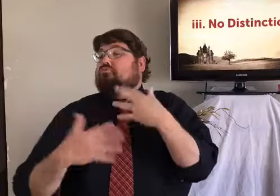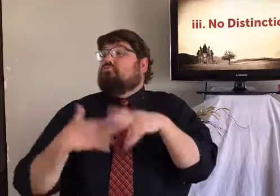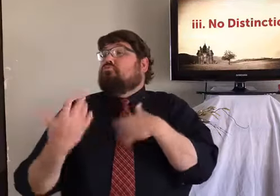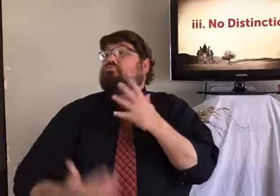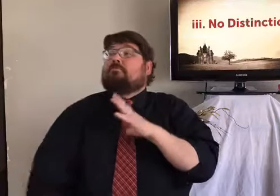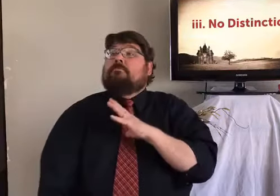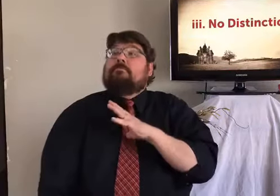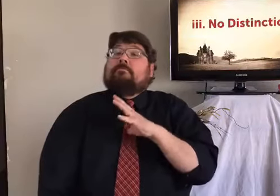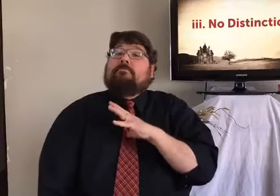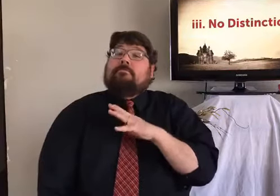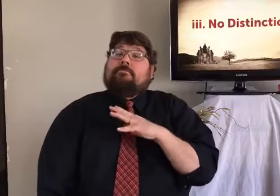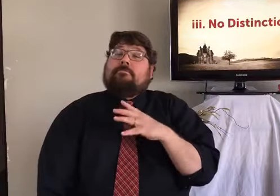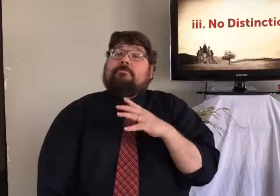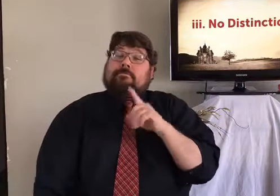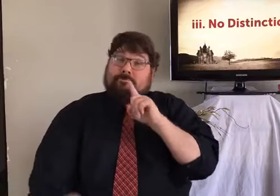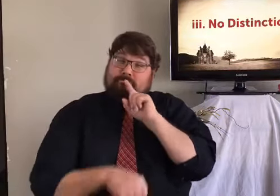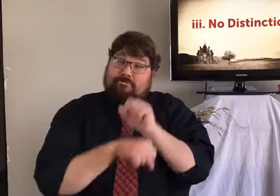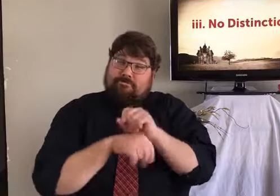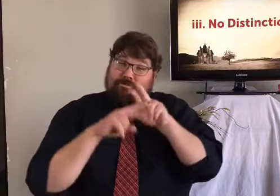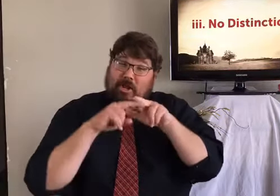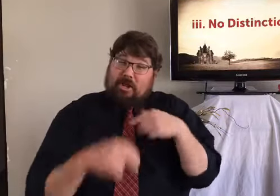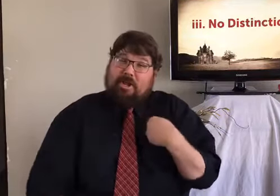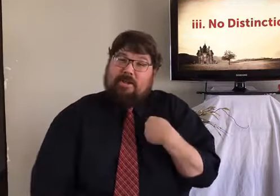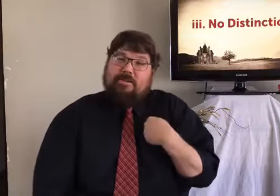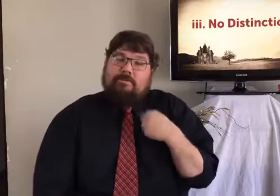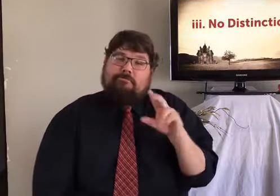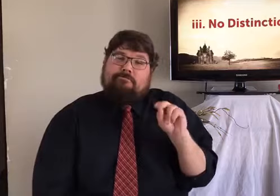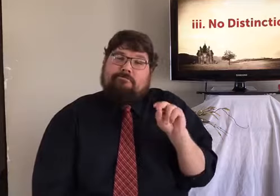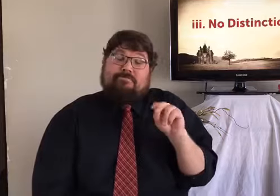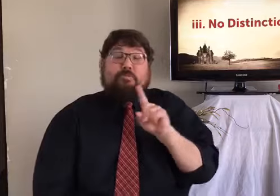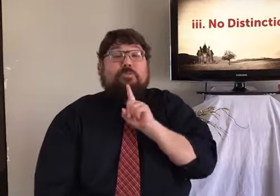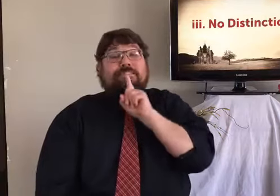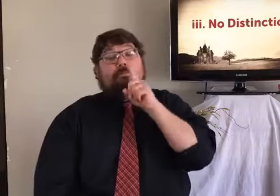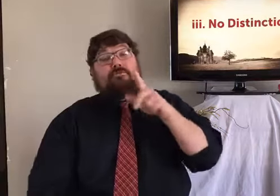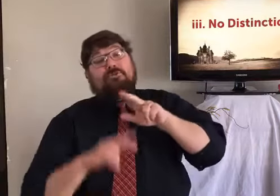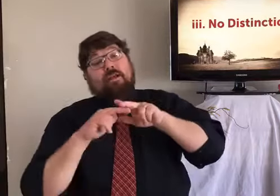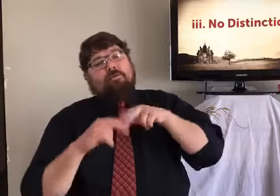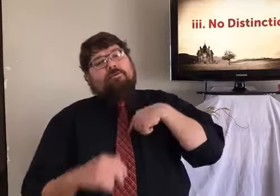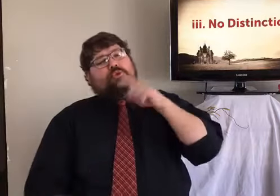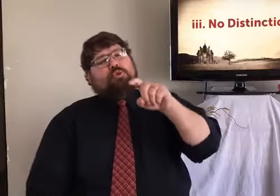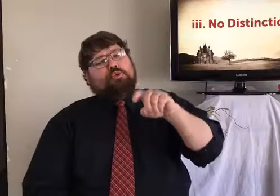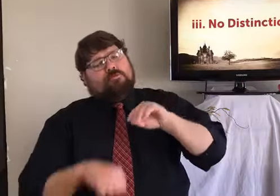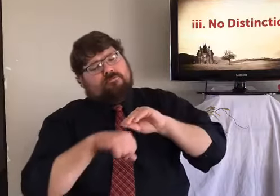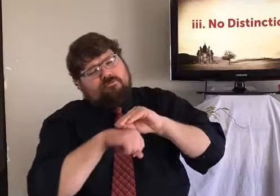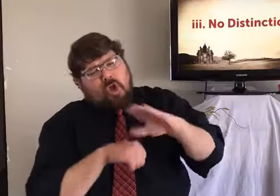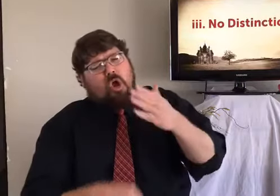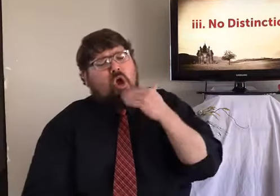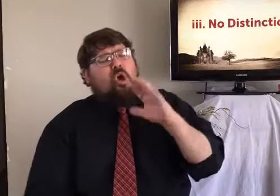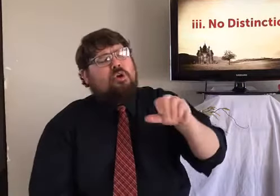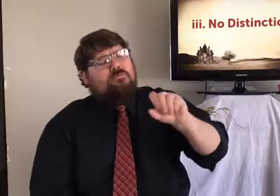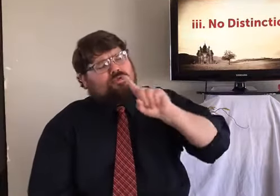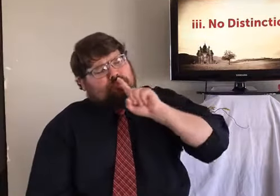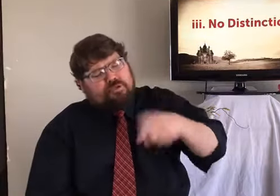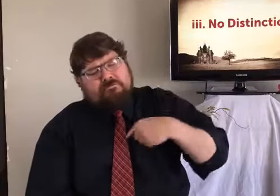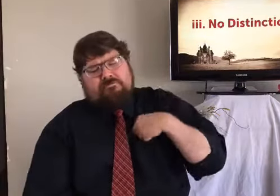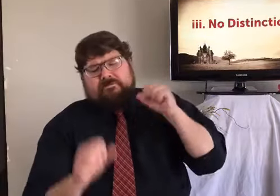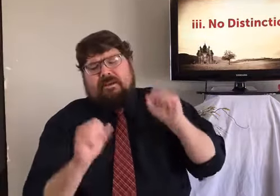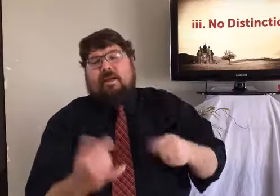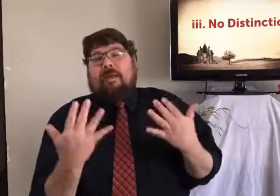You know, it's easy to swallow our pride. Well, I don't really know who that person is anyway. And so I'm not going to interact with him again. And, know, being